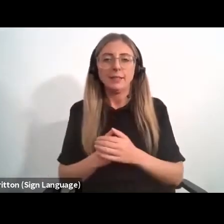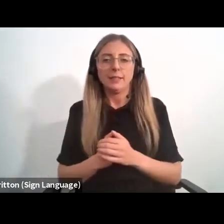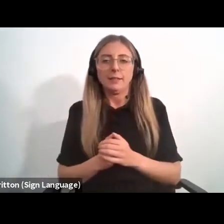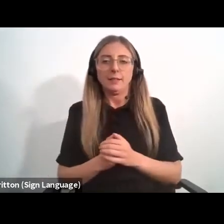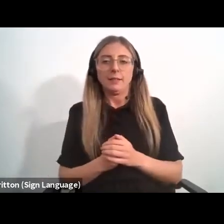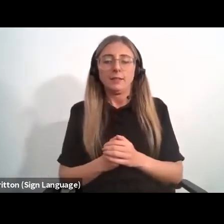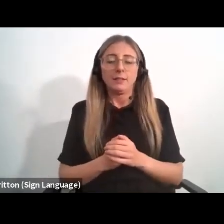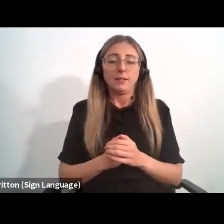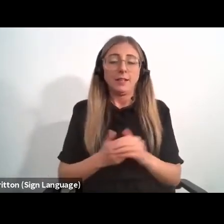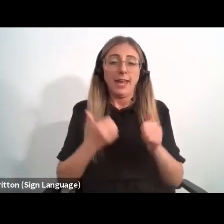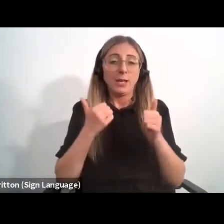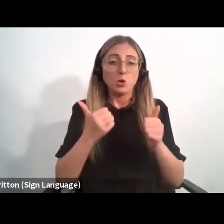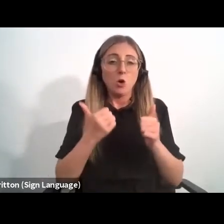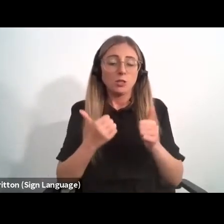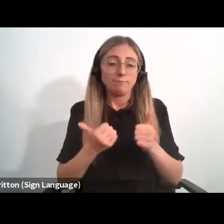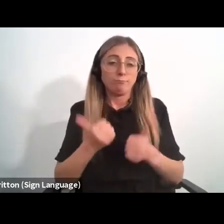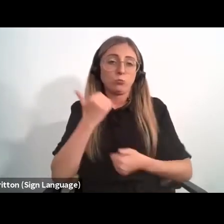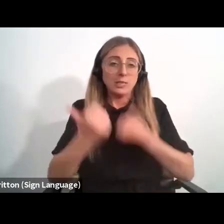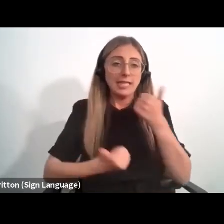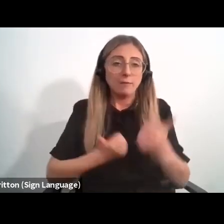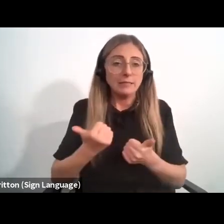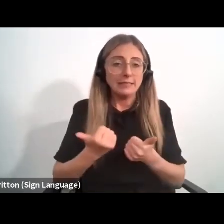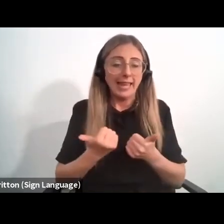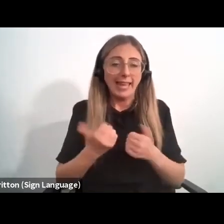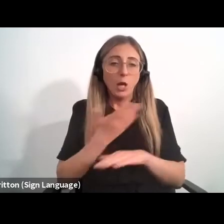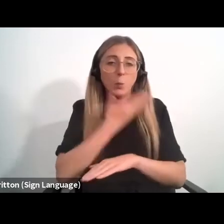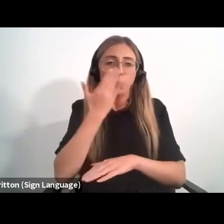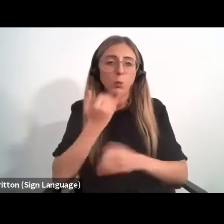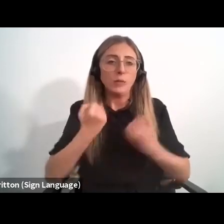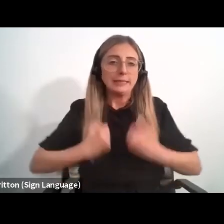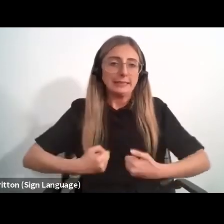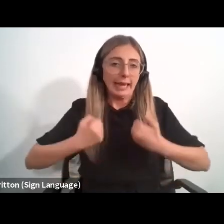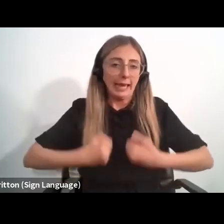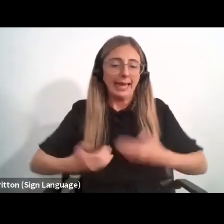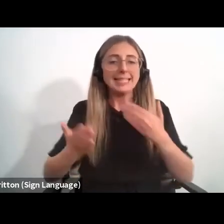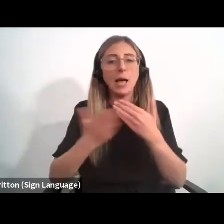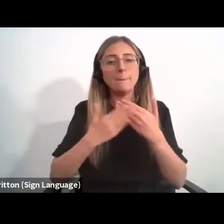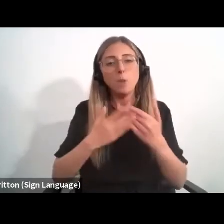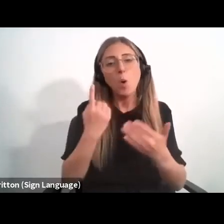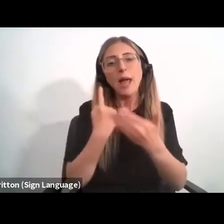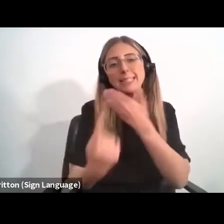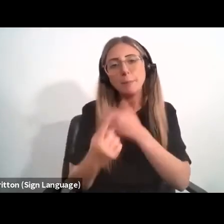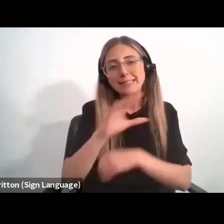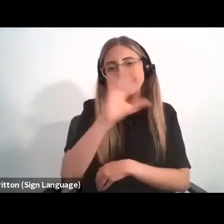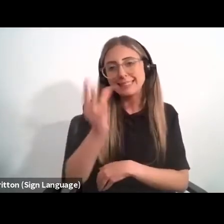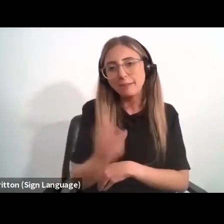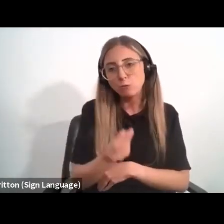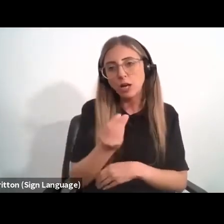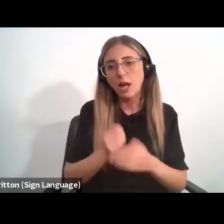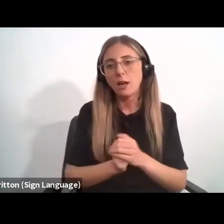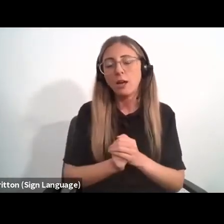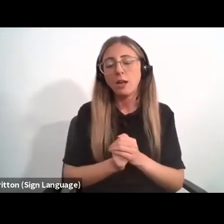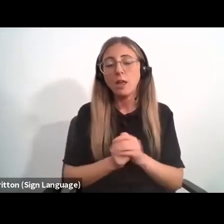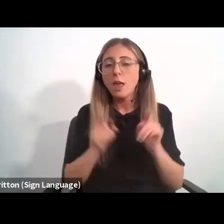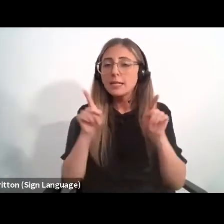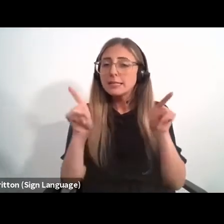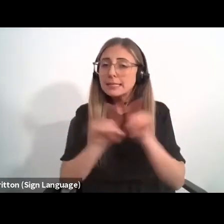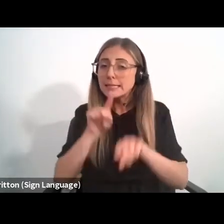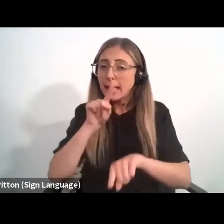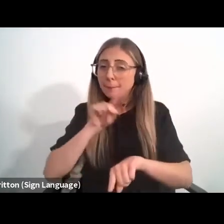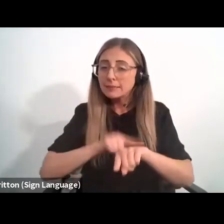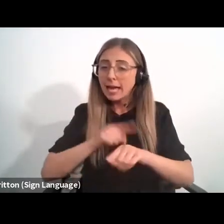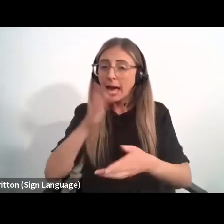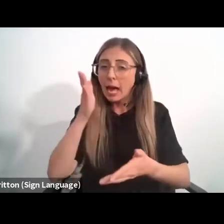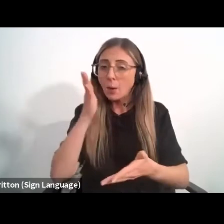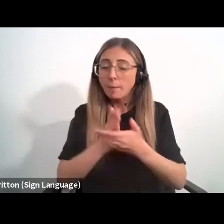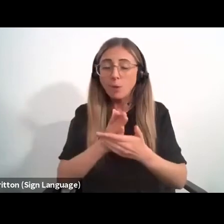As we build prosperity, less disease and more scientific independence in Africa. At the same time, we